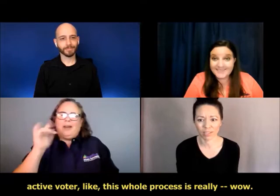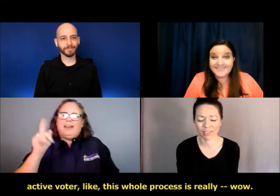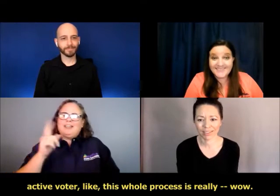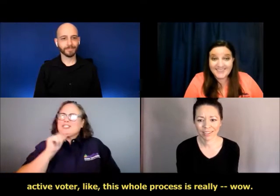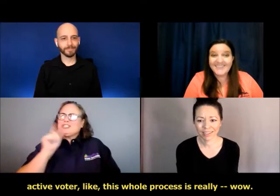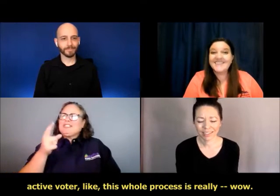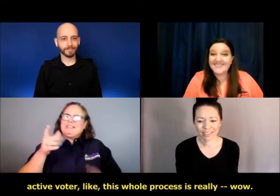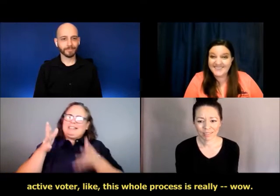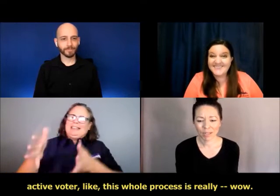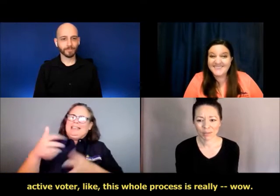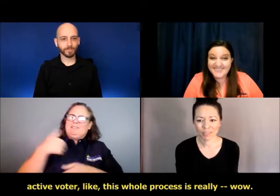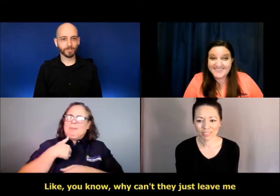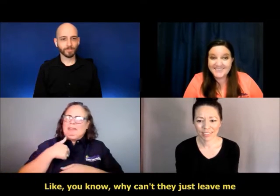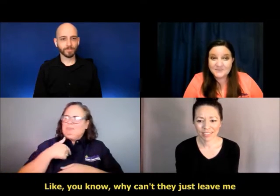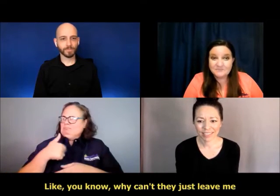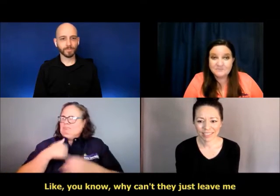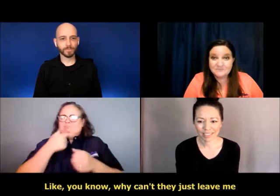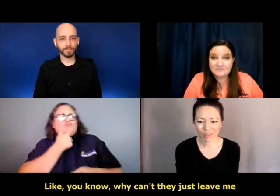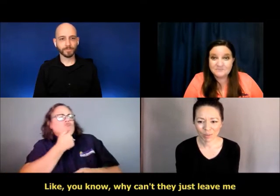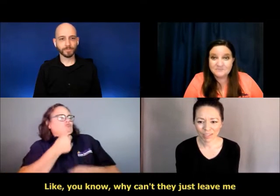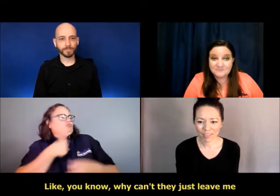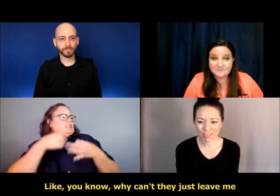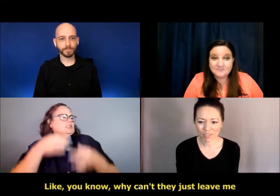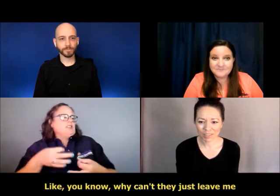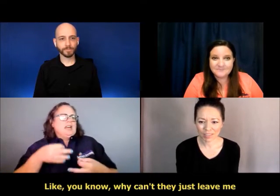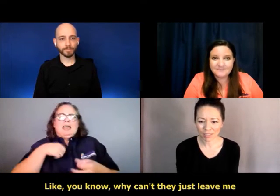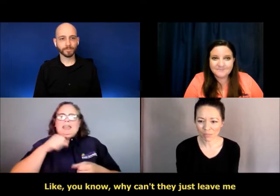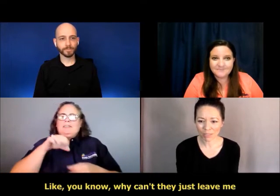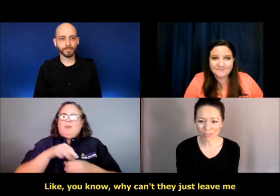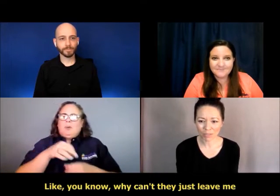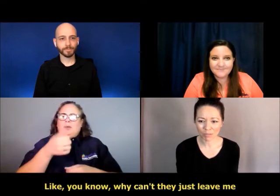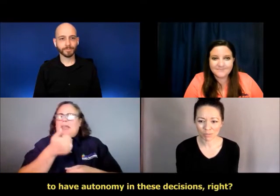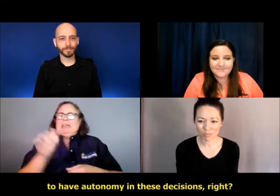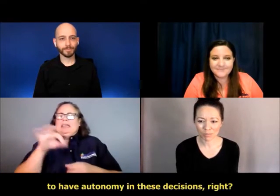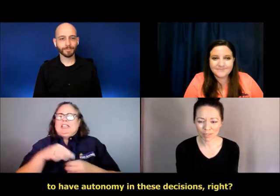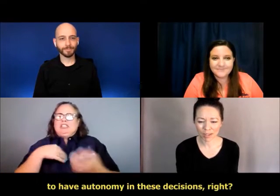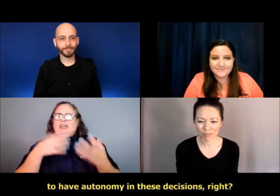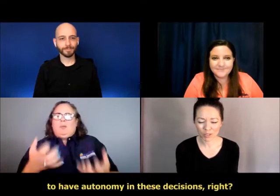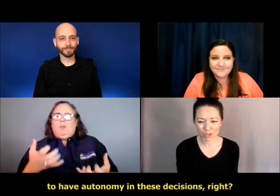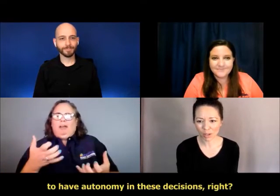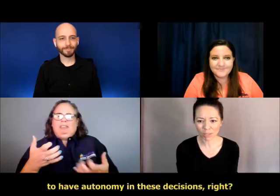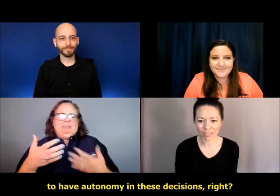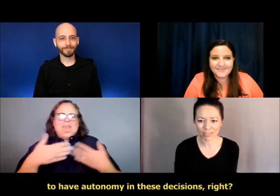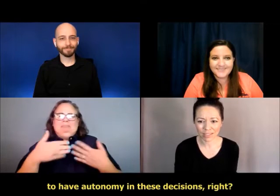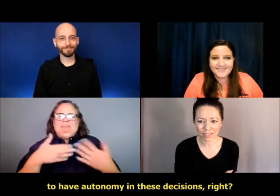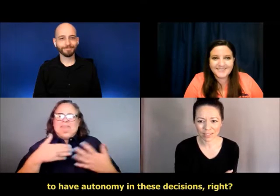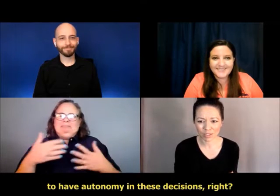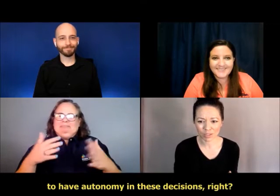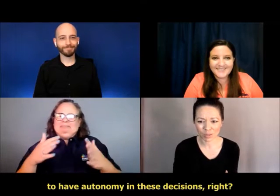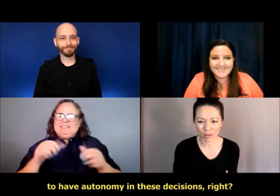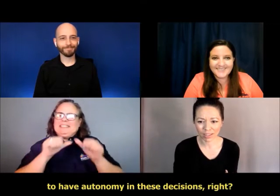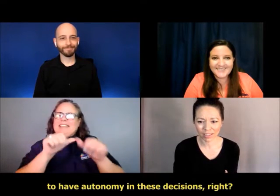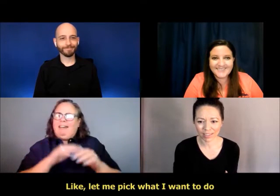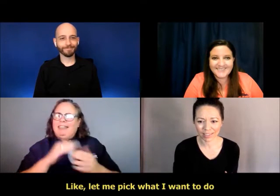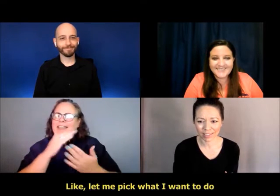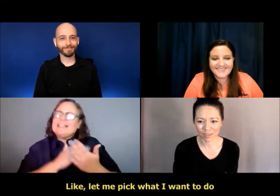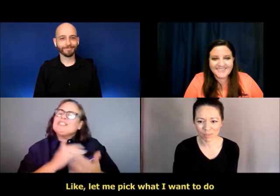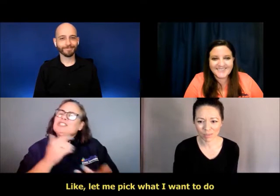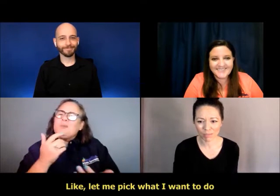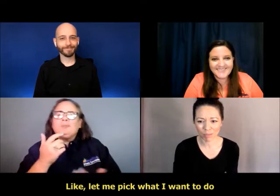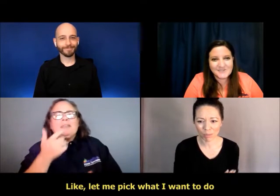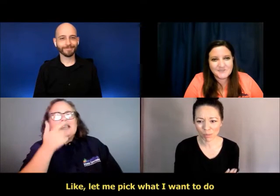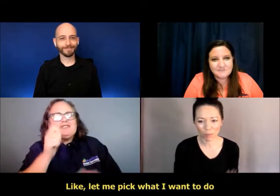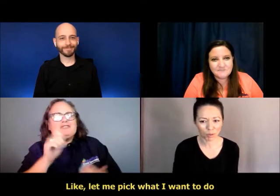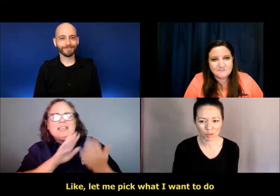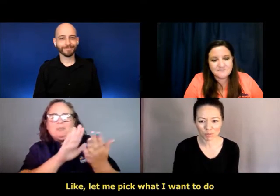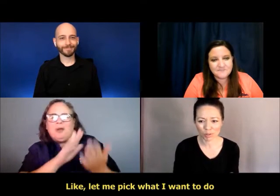is really, wow. Like, you know, why can't they just leave me to have autonomy in these decisions, right? Like, let